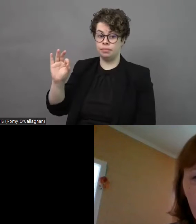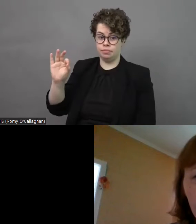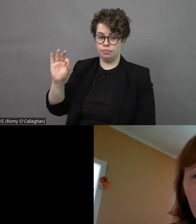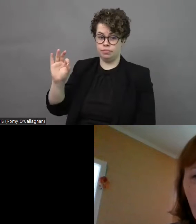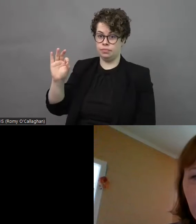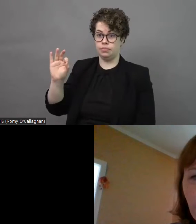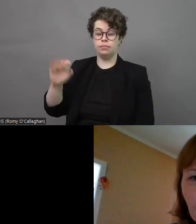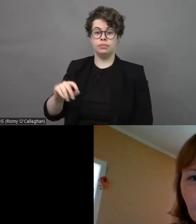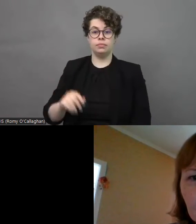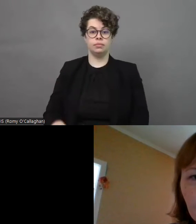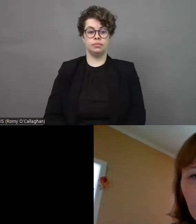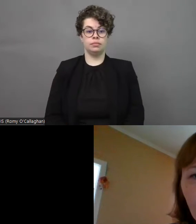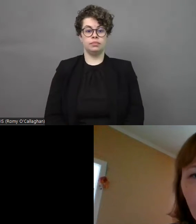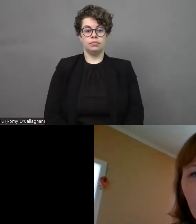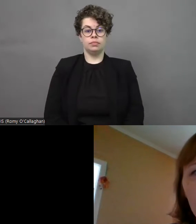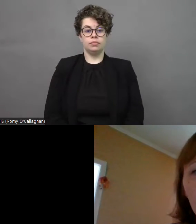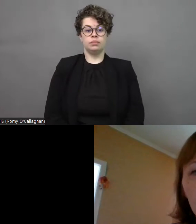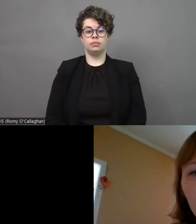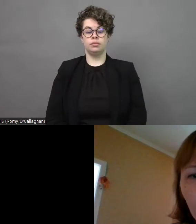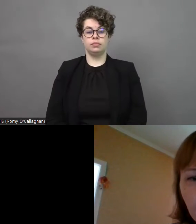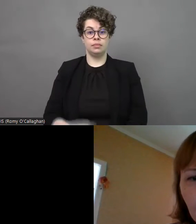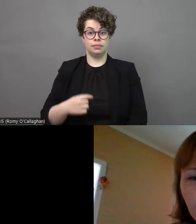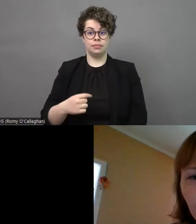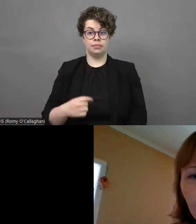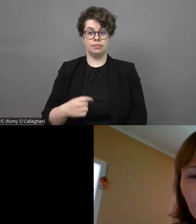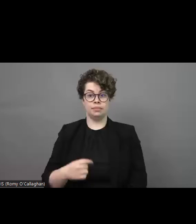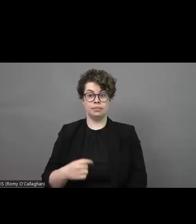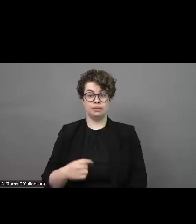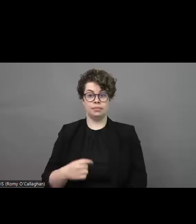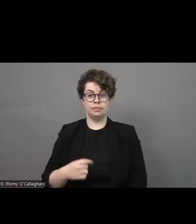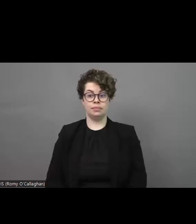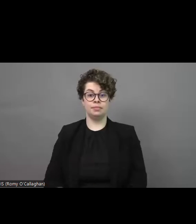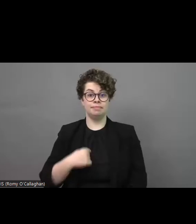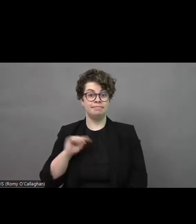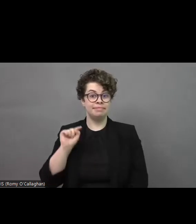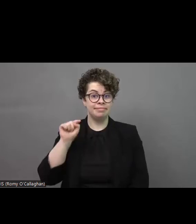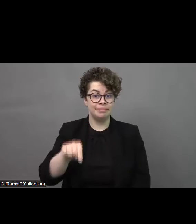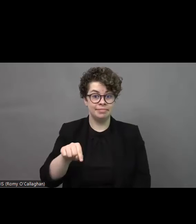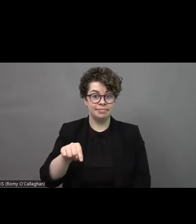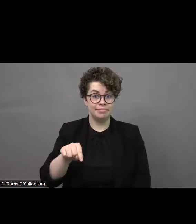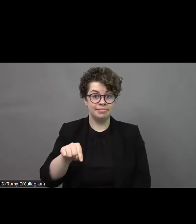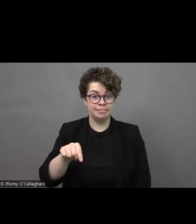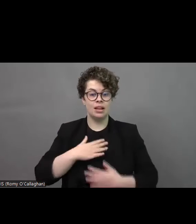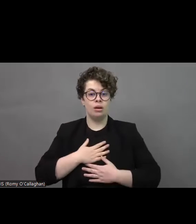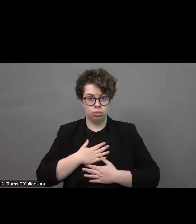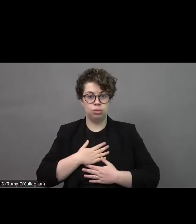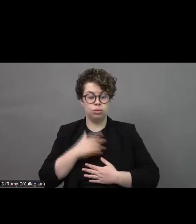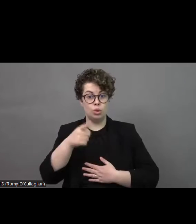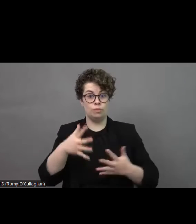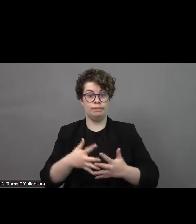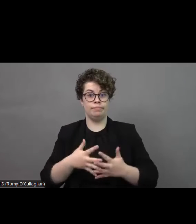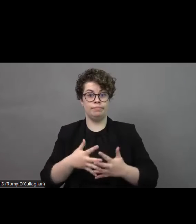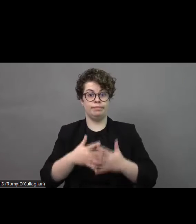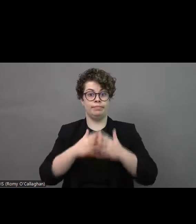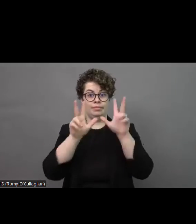Yes, I am so very much grateful for the organization of this press conference.